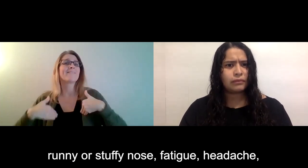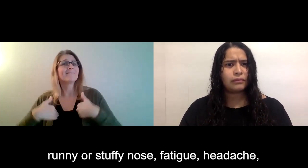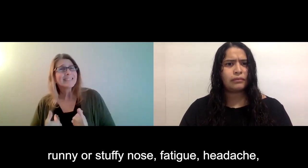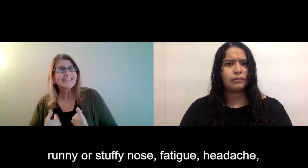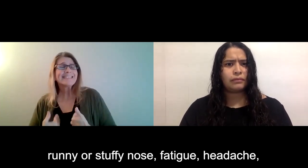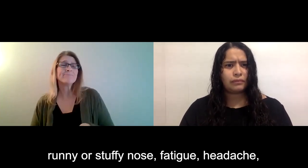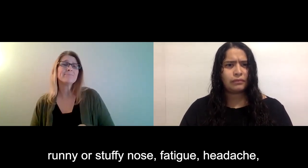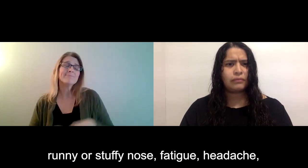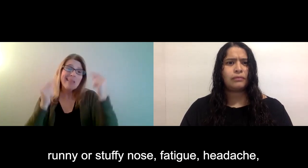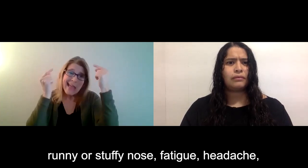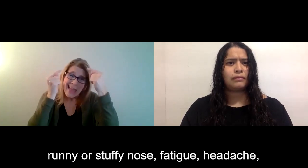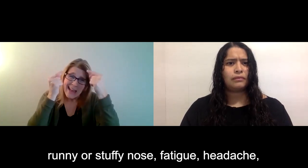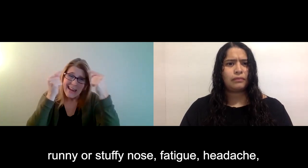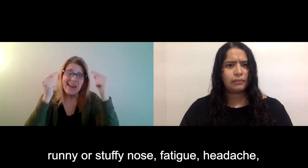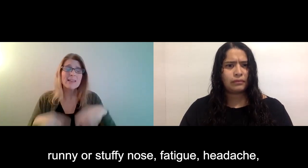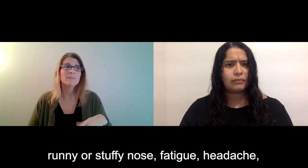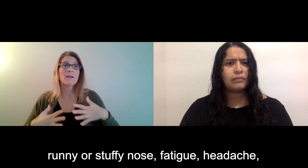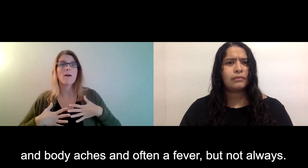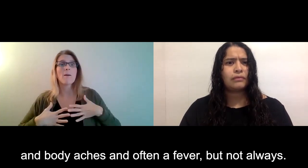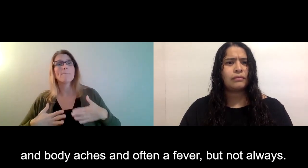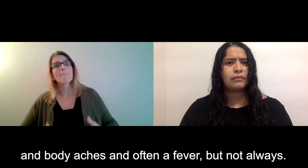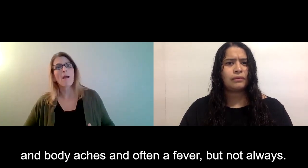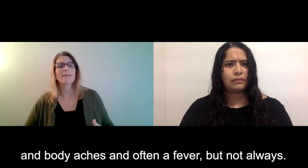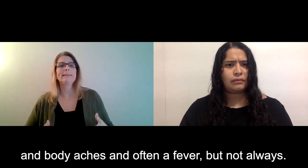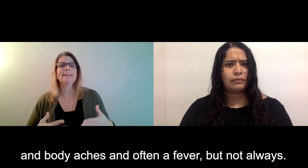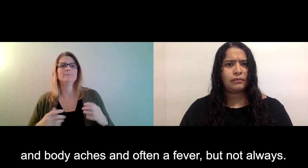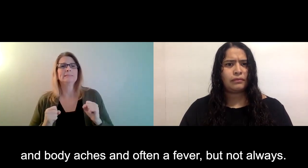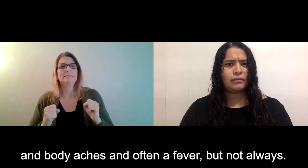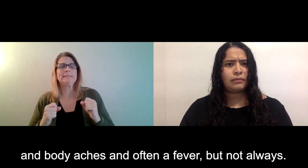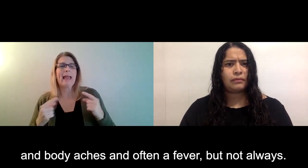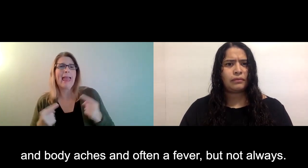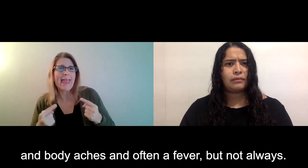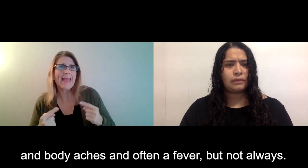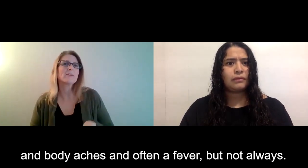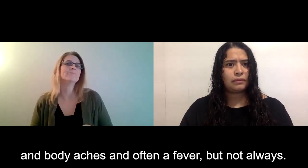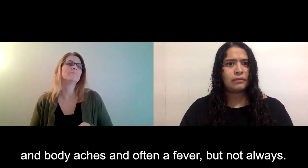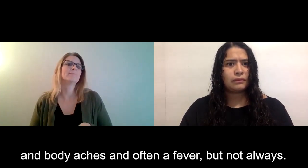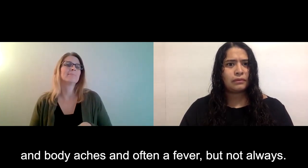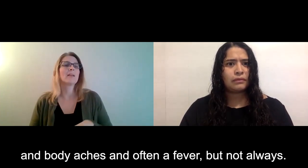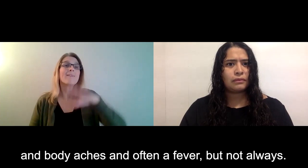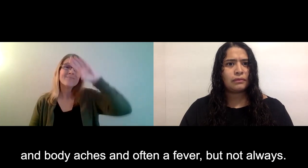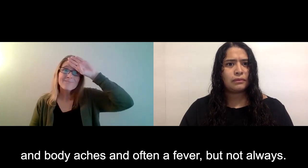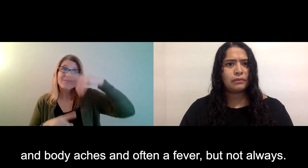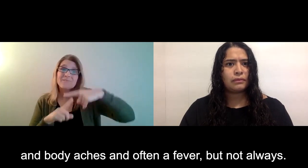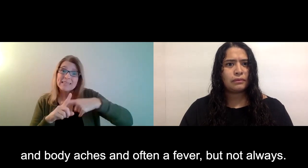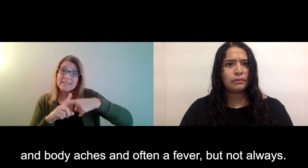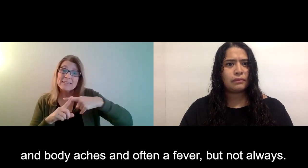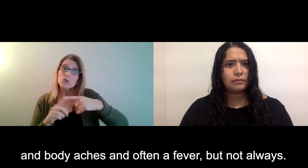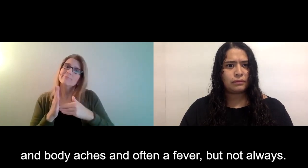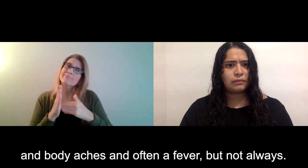fatigue, headache, body aches, and often a fever,